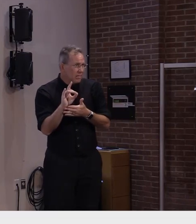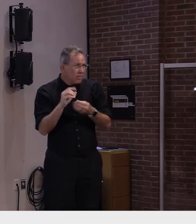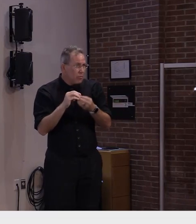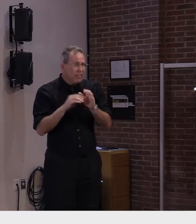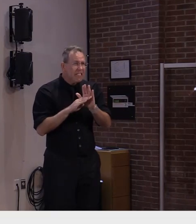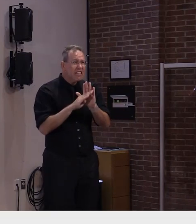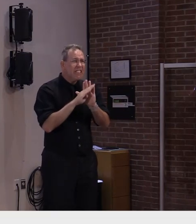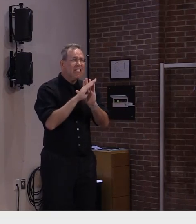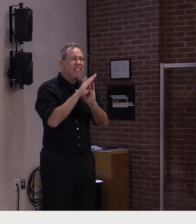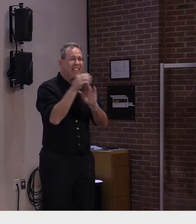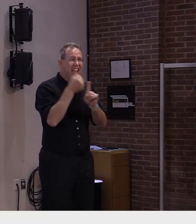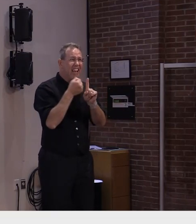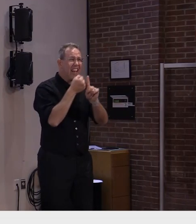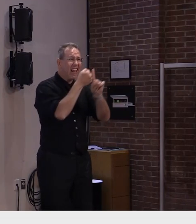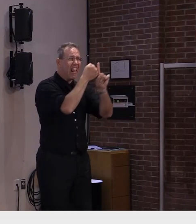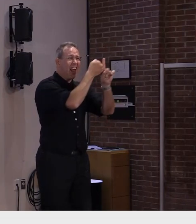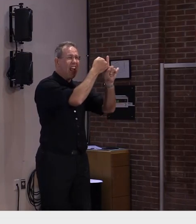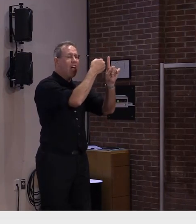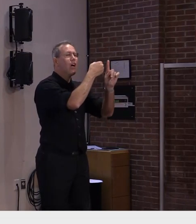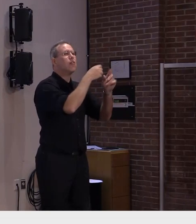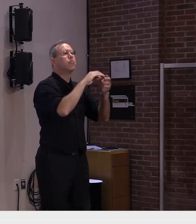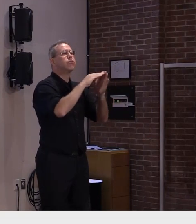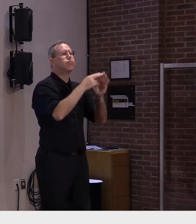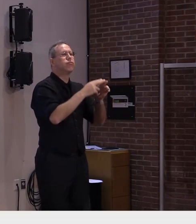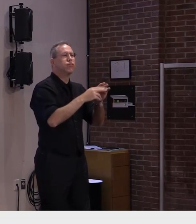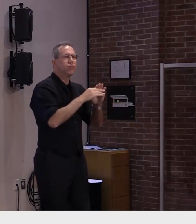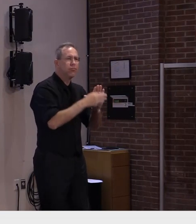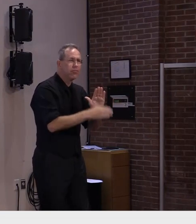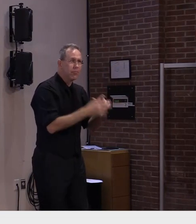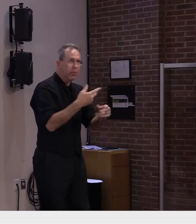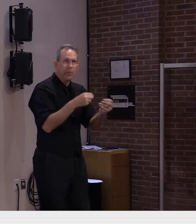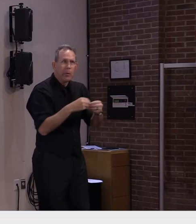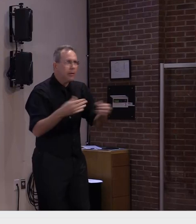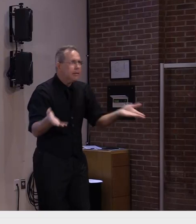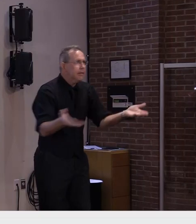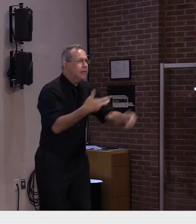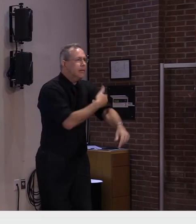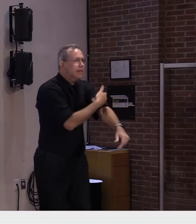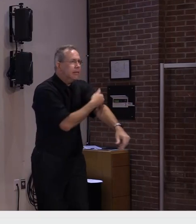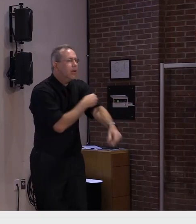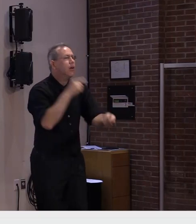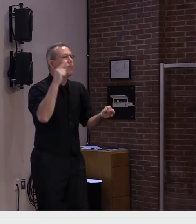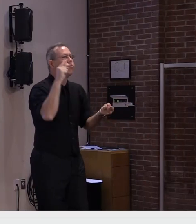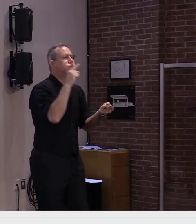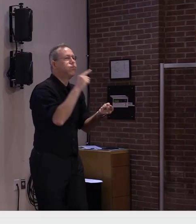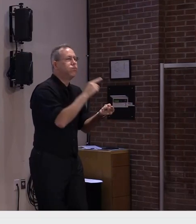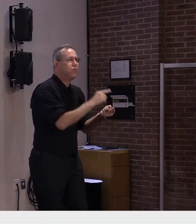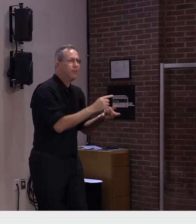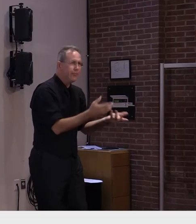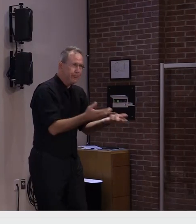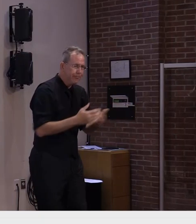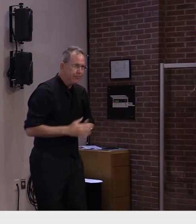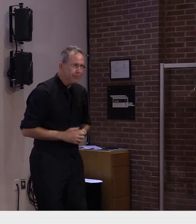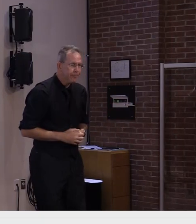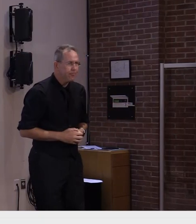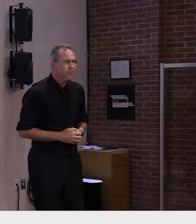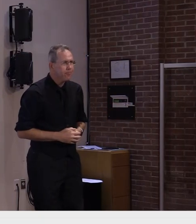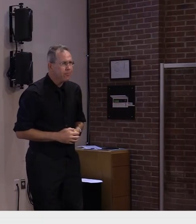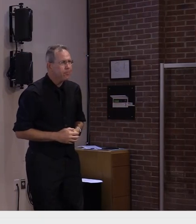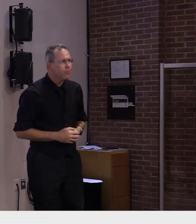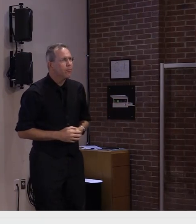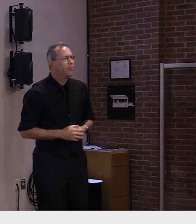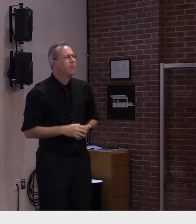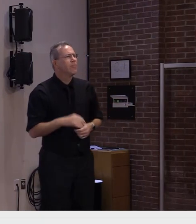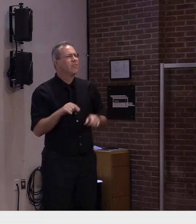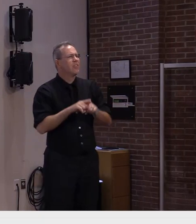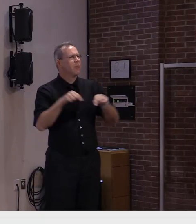analysis that the united states is just outside of that zone about seven weeks to just under seven weeks away so with the case growth